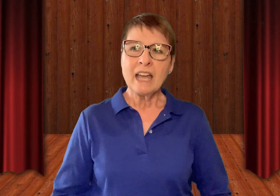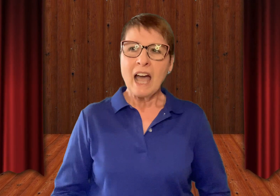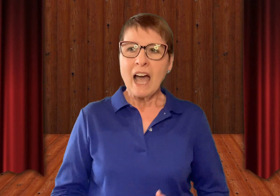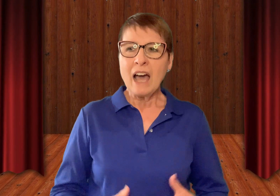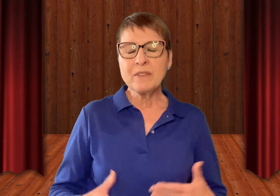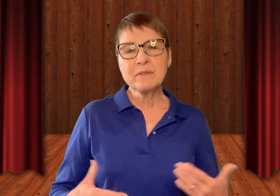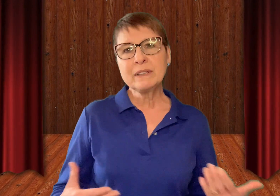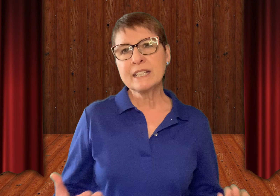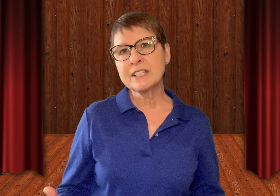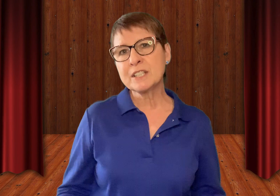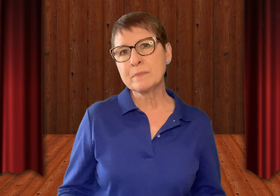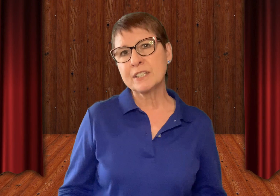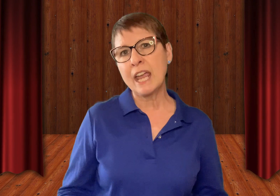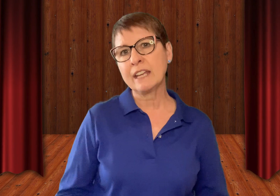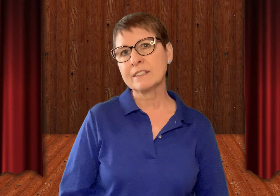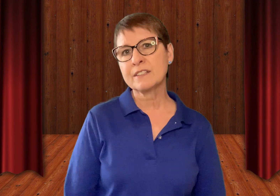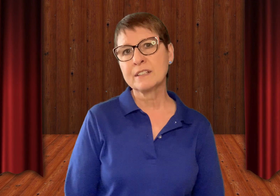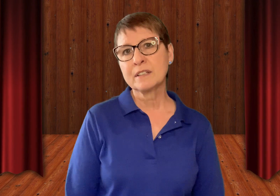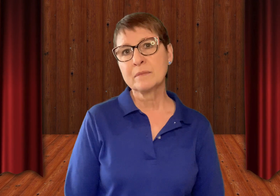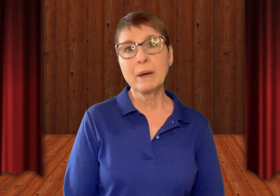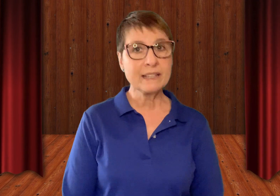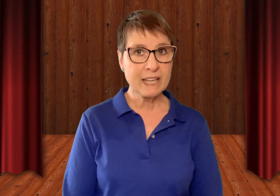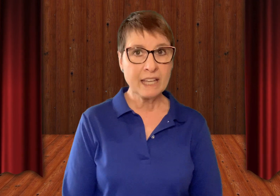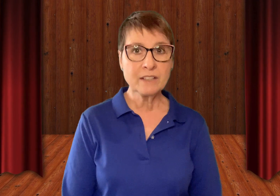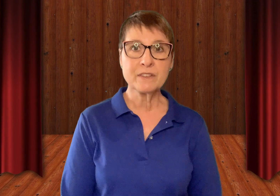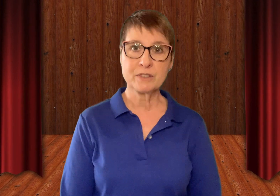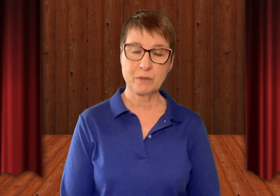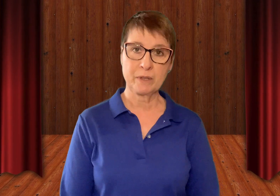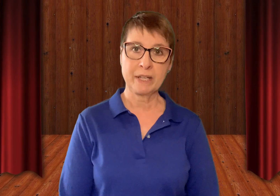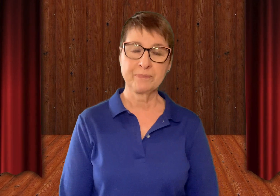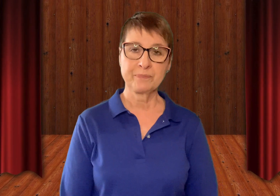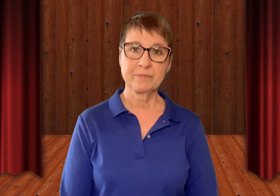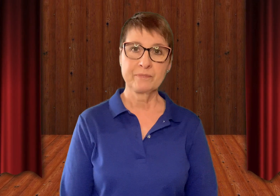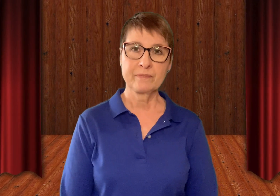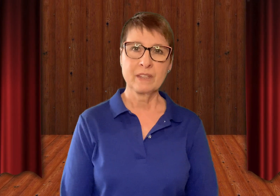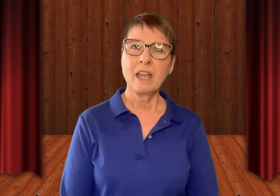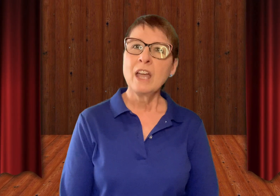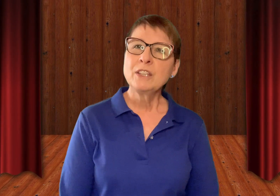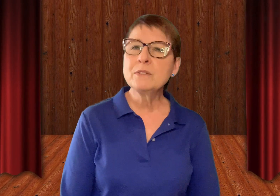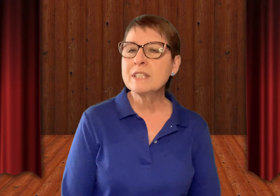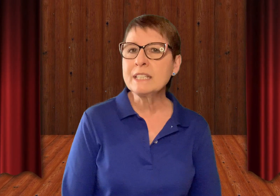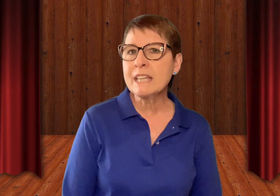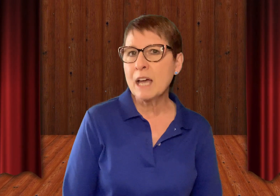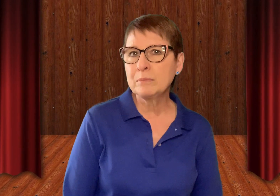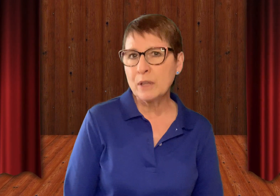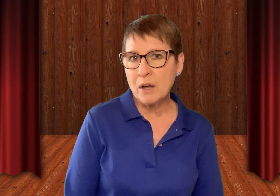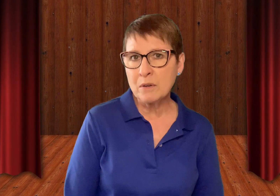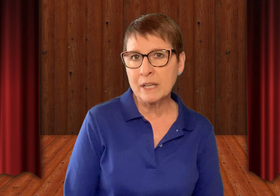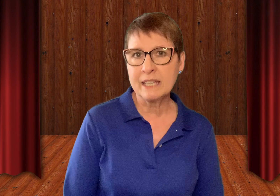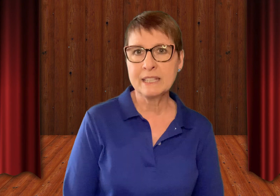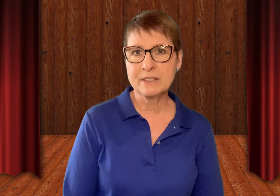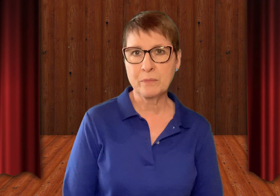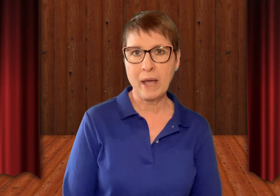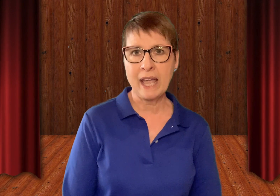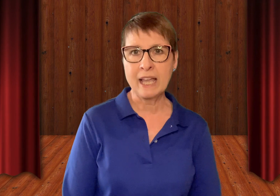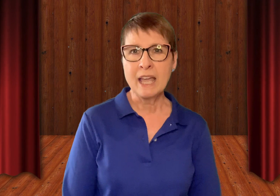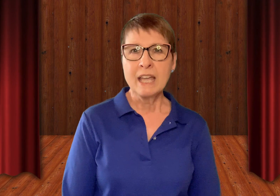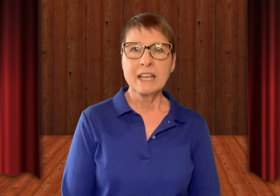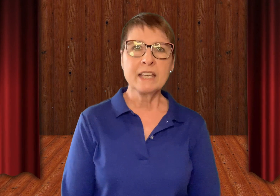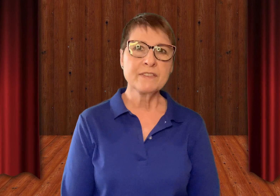how their relationship changed by the end of the story. Using tableau in this way gives